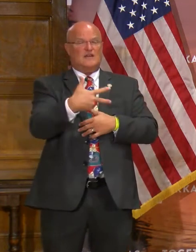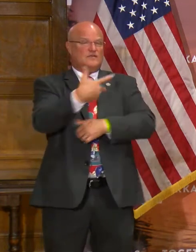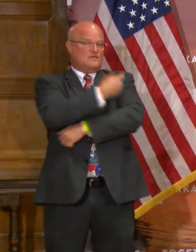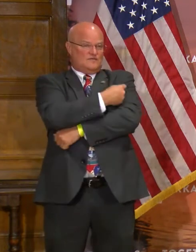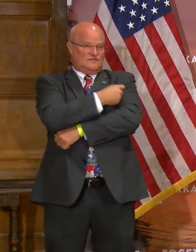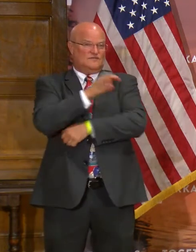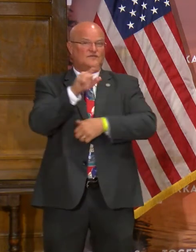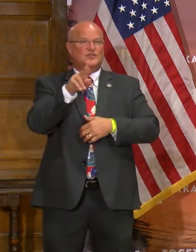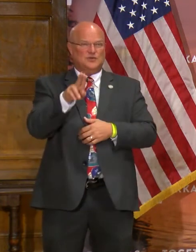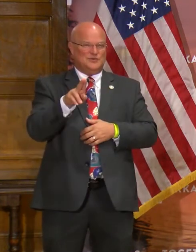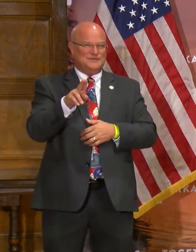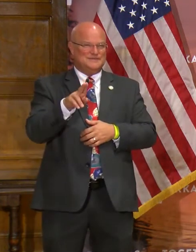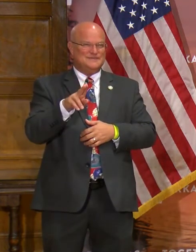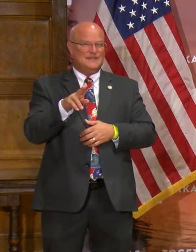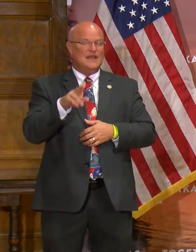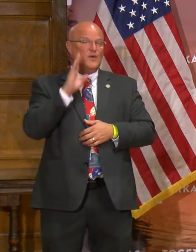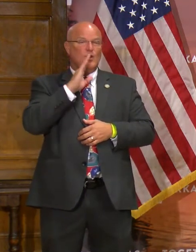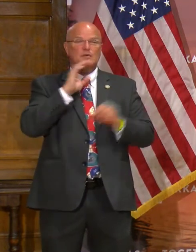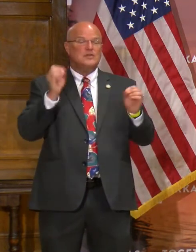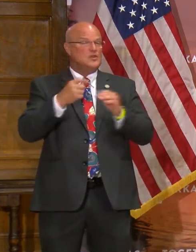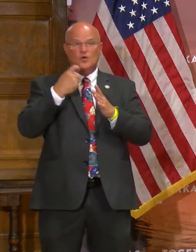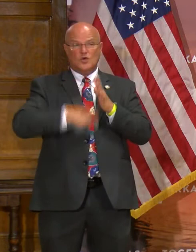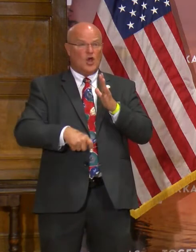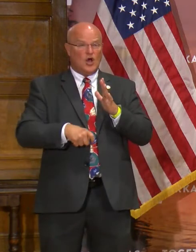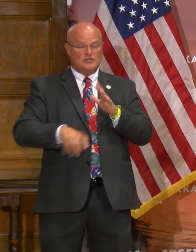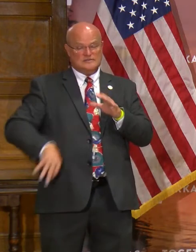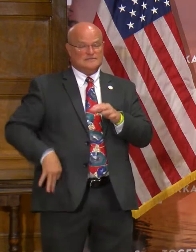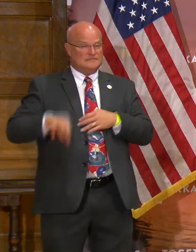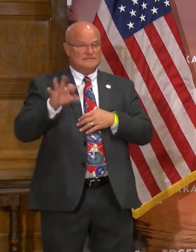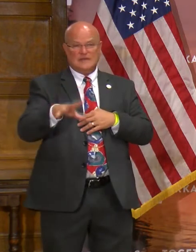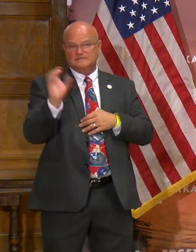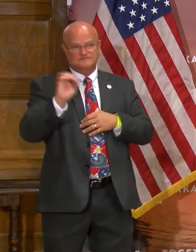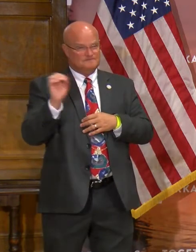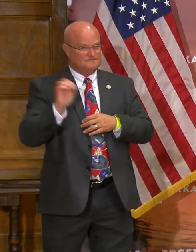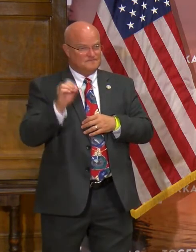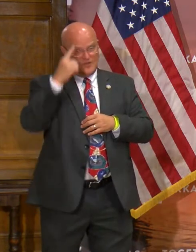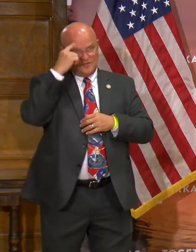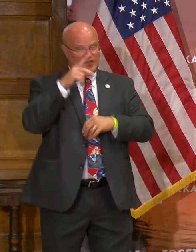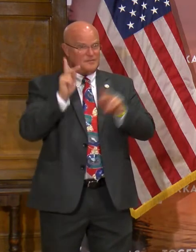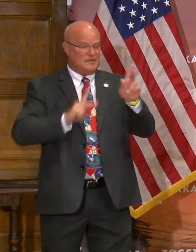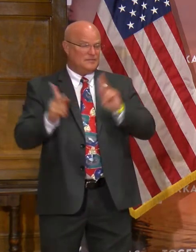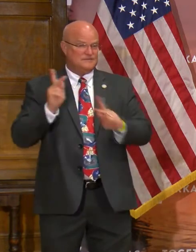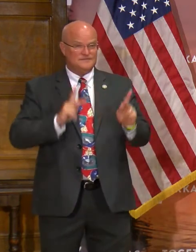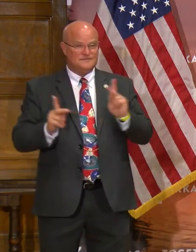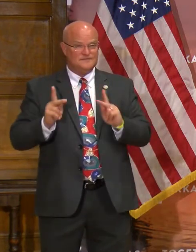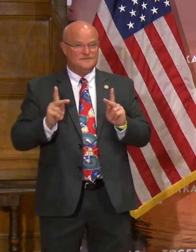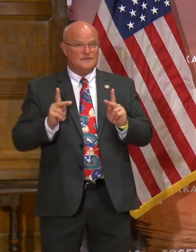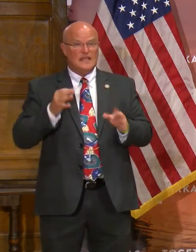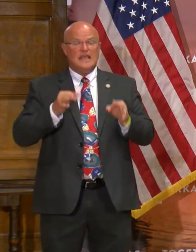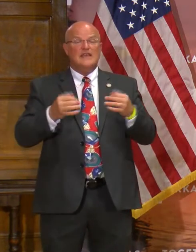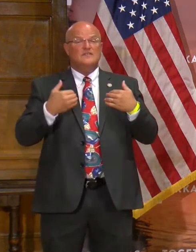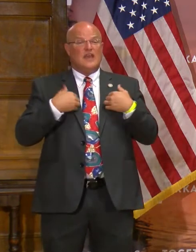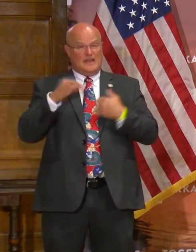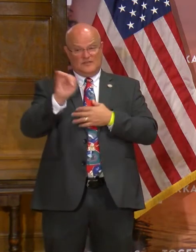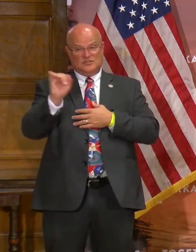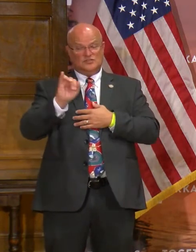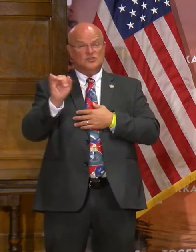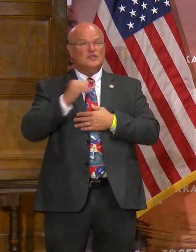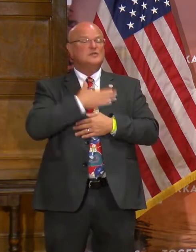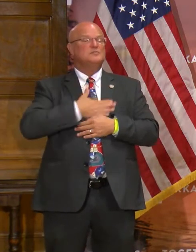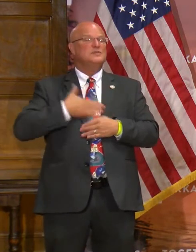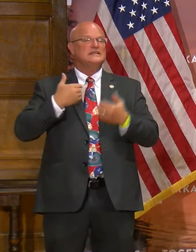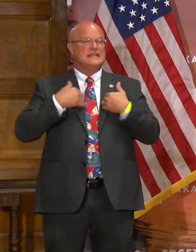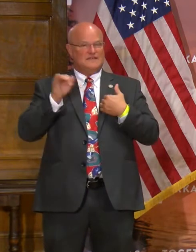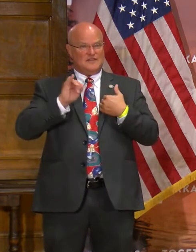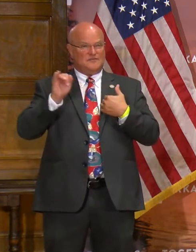clinics. There will be no costs, no out-of-pocket costs to the patient. If you have insurance, please bring